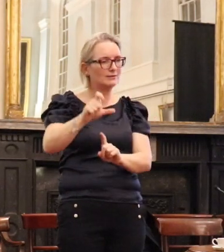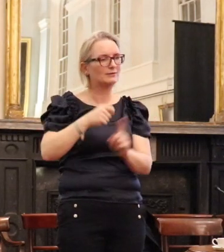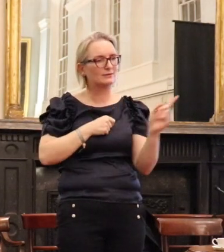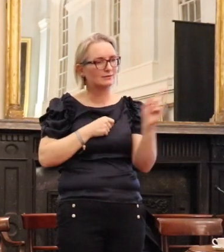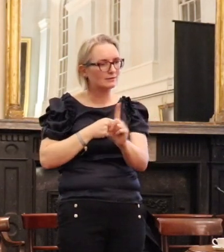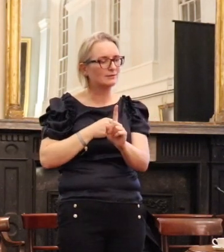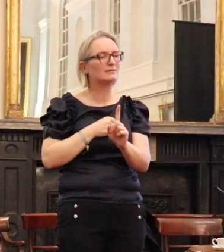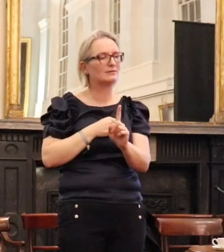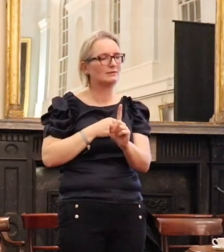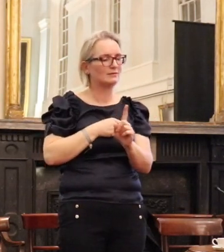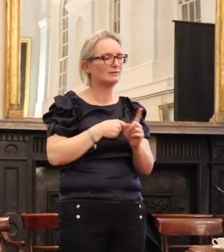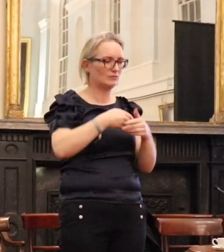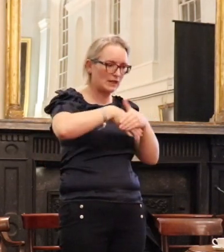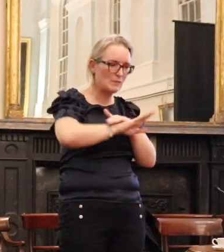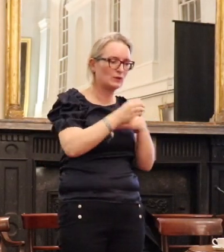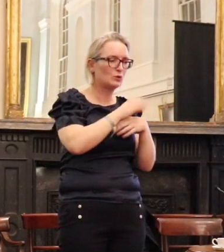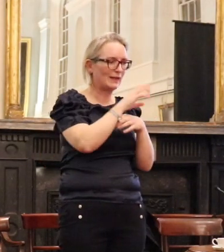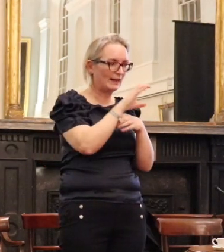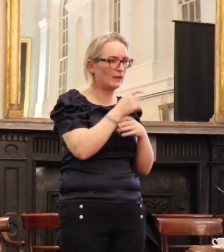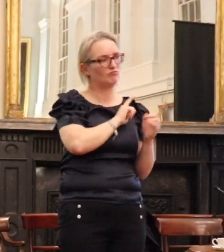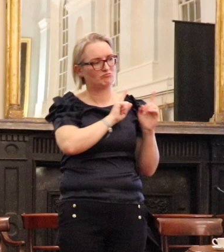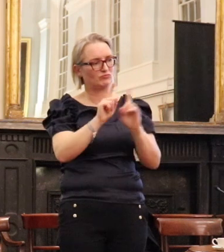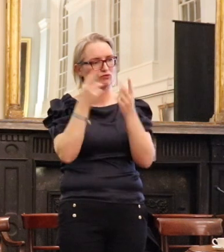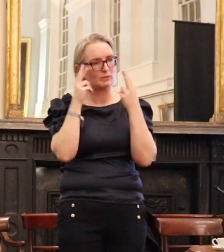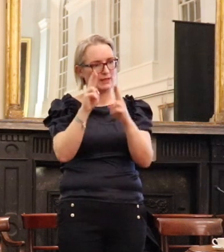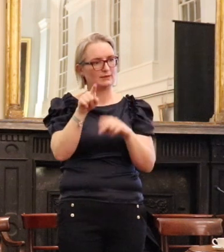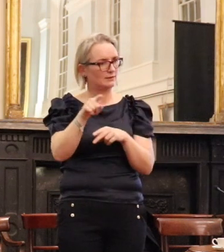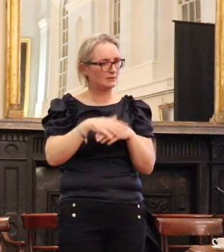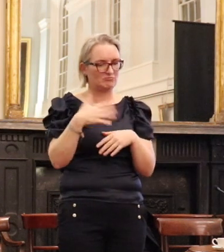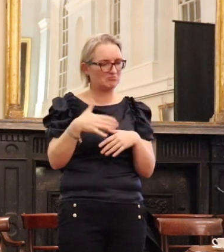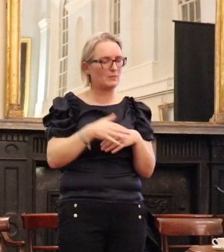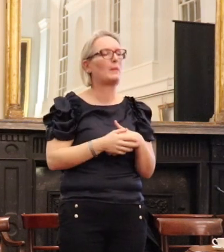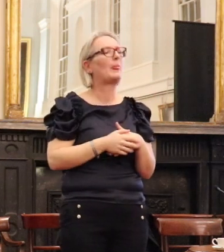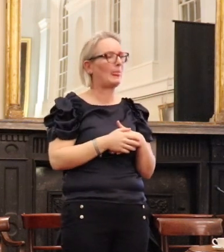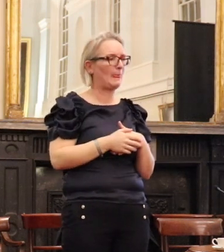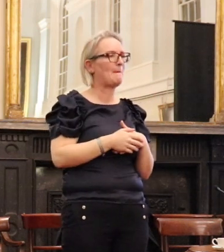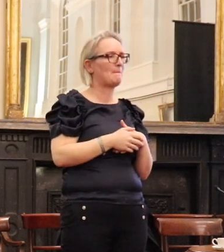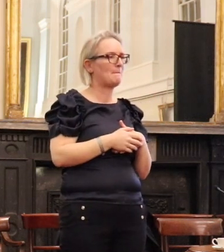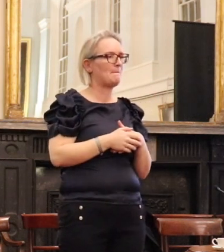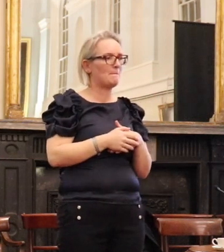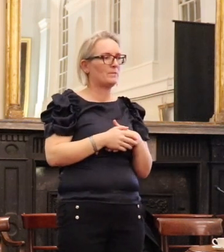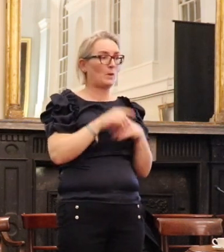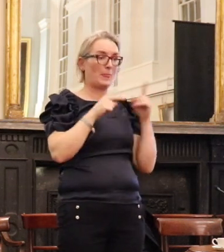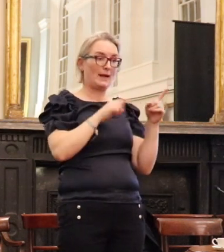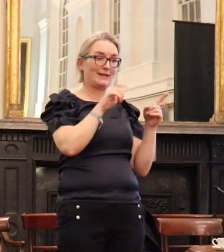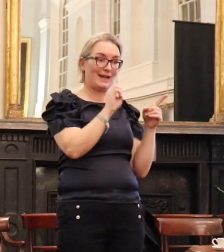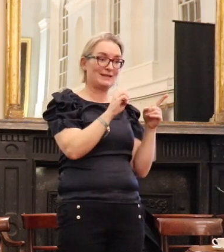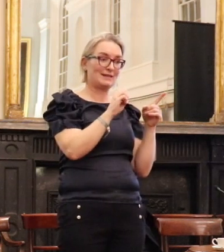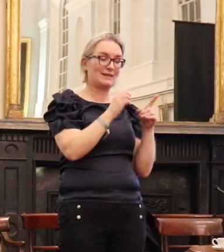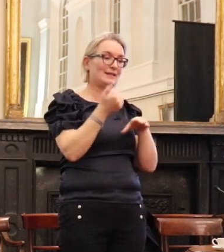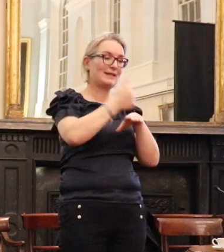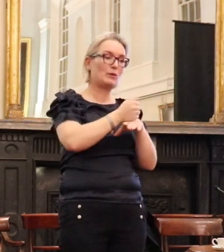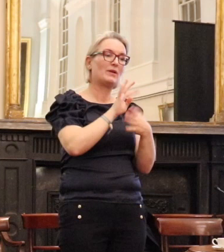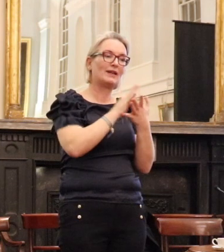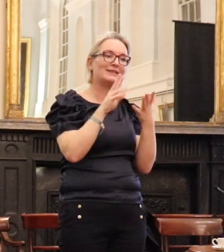the clinics. The state is then, in response to the campaign of FLAG and the area-based, set up in light to